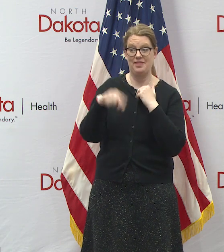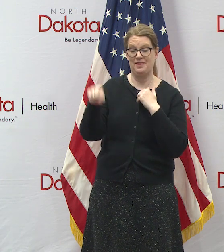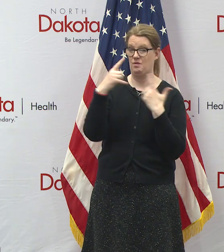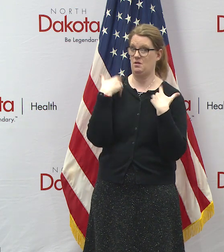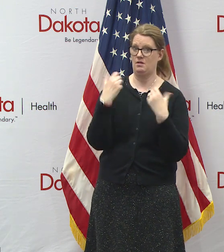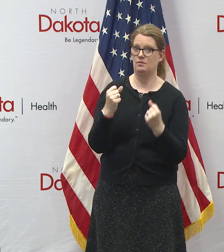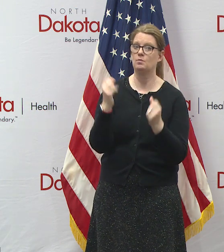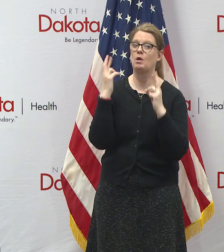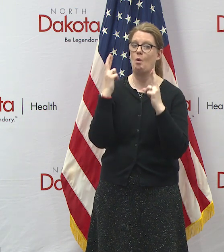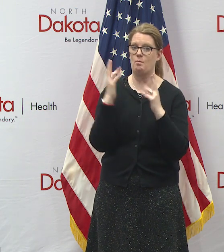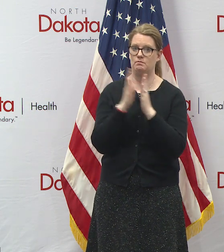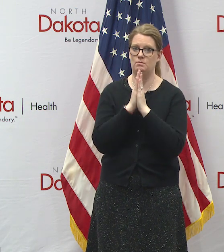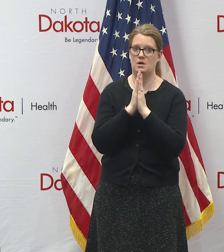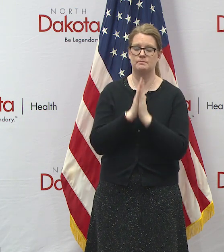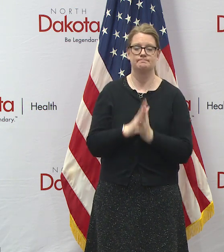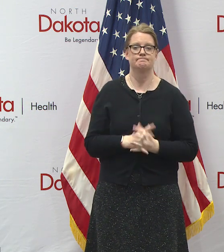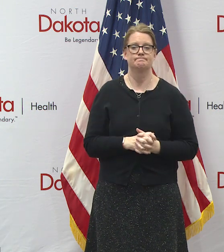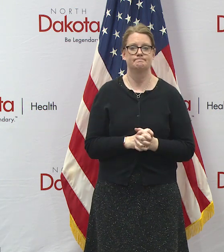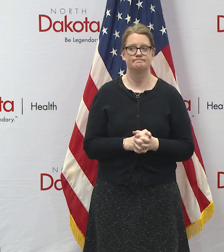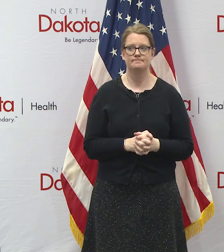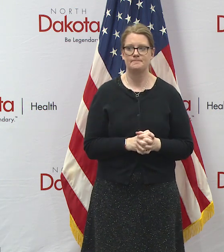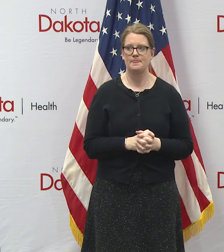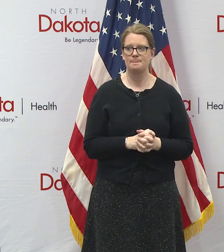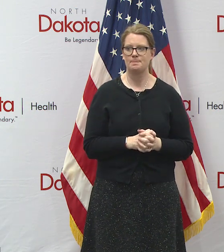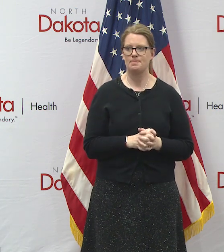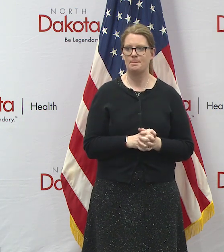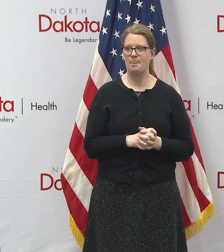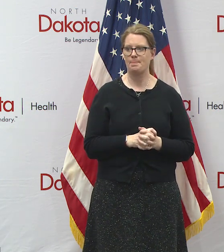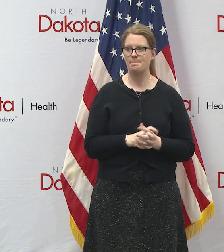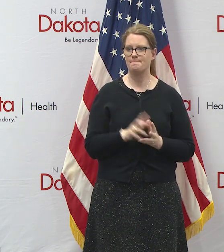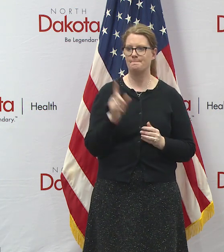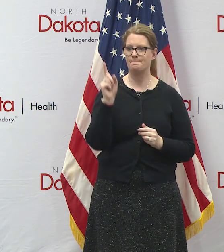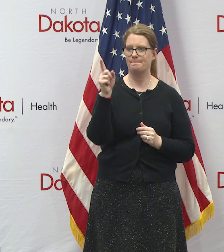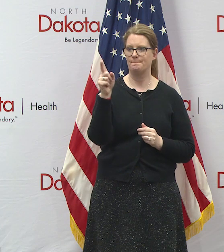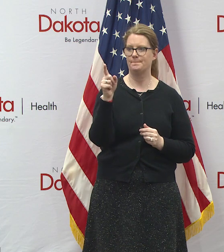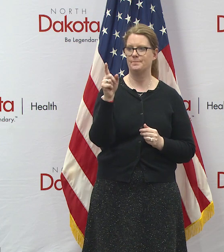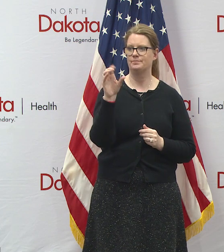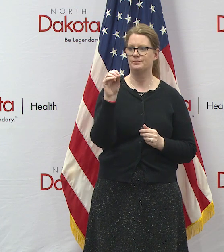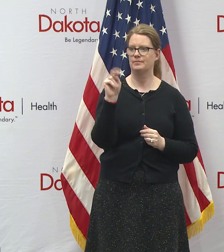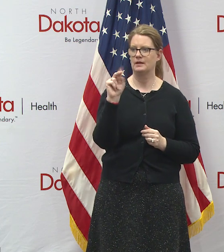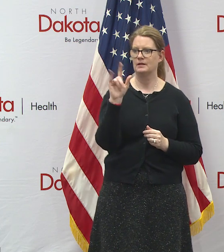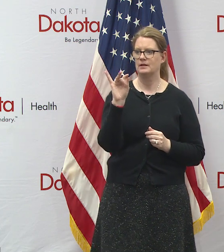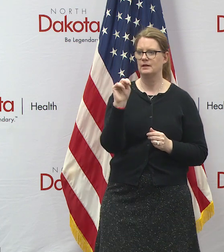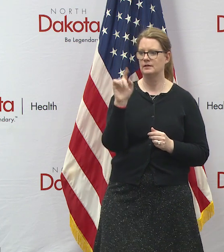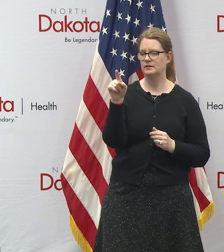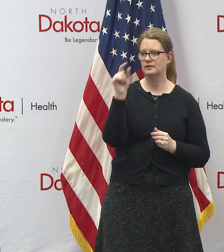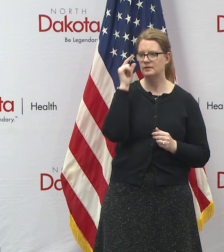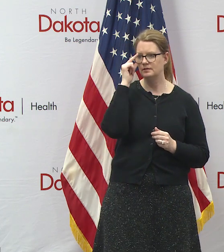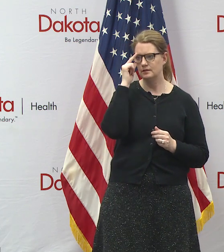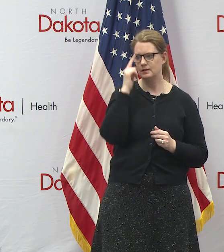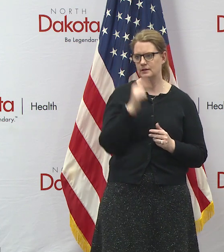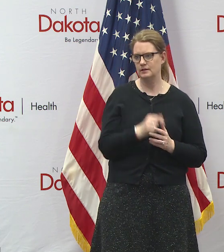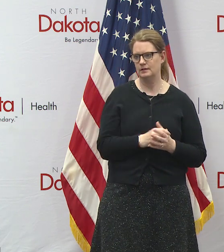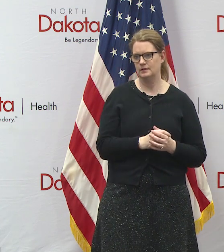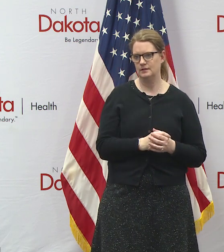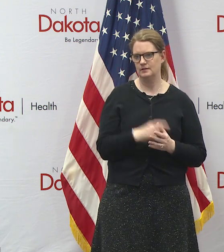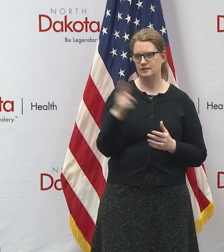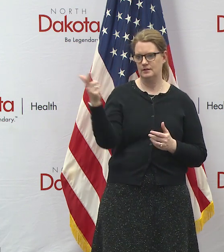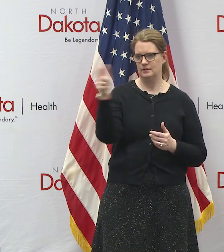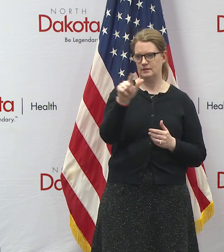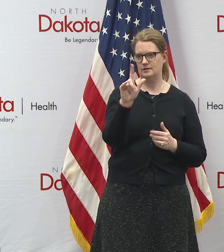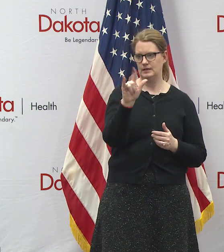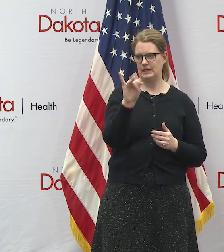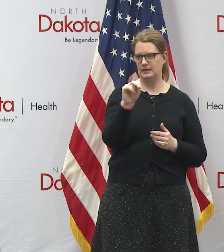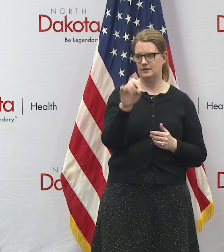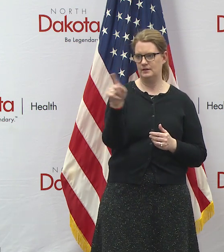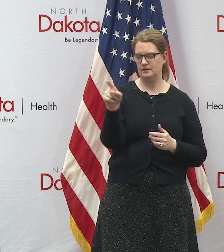we got one uh coming in online in the back and then lane you have to next